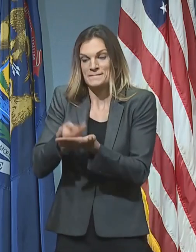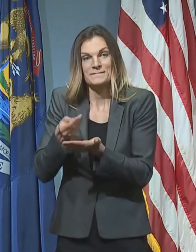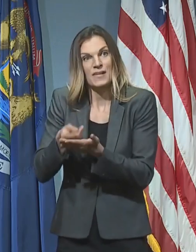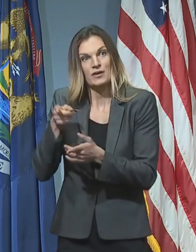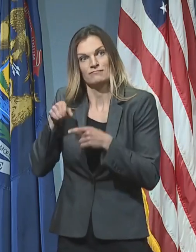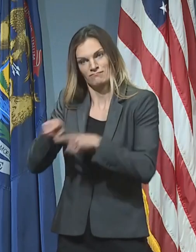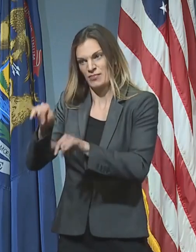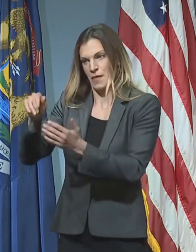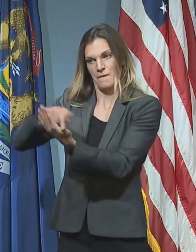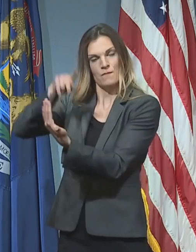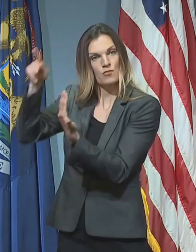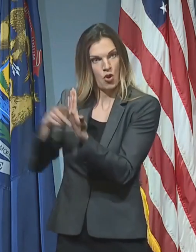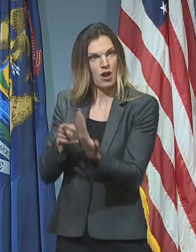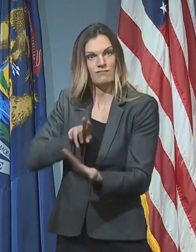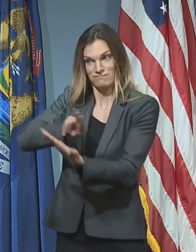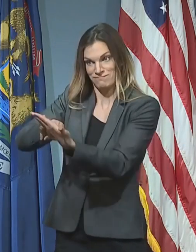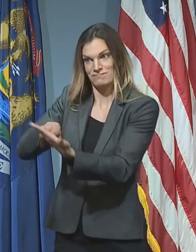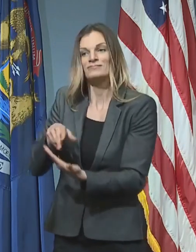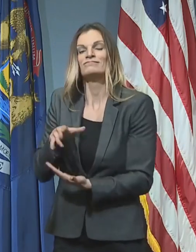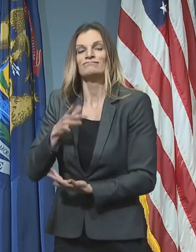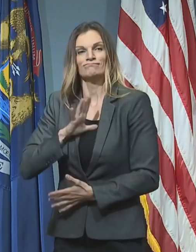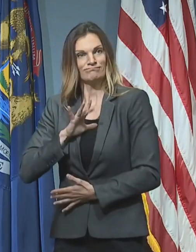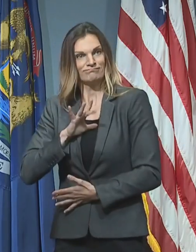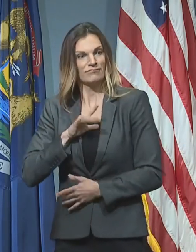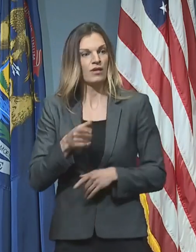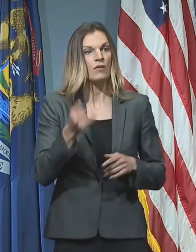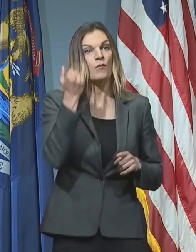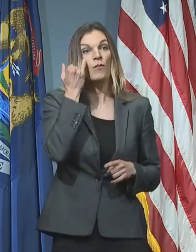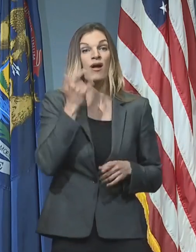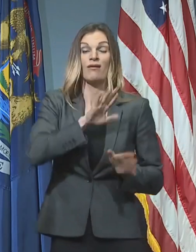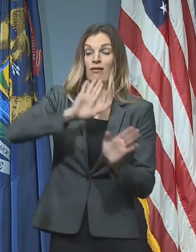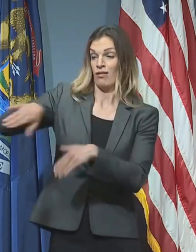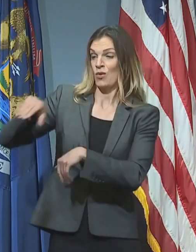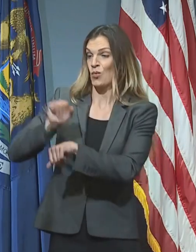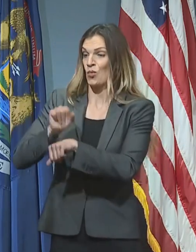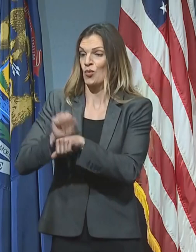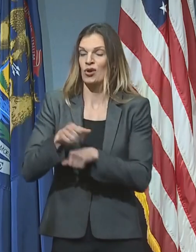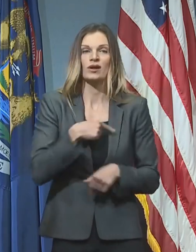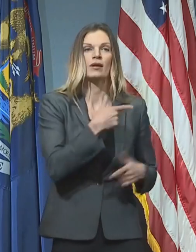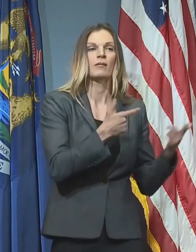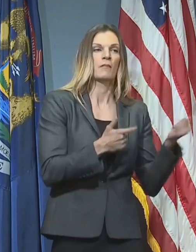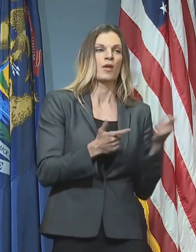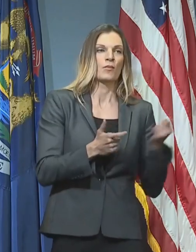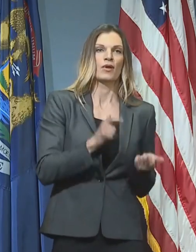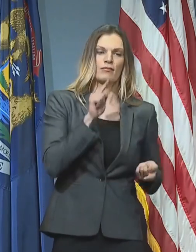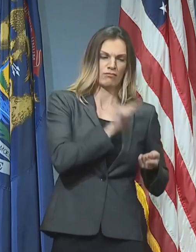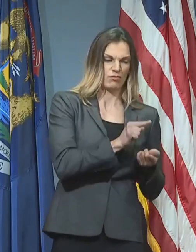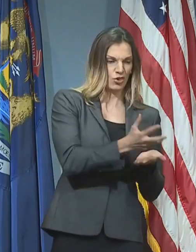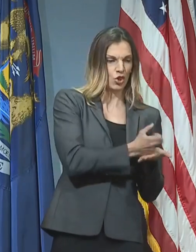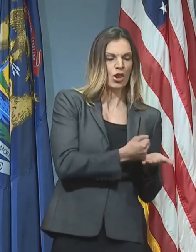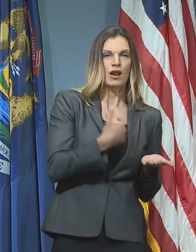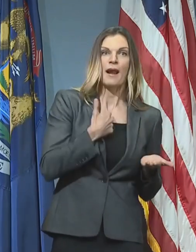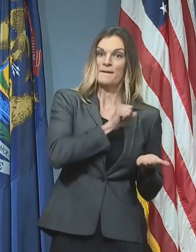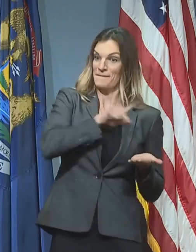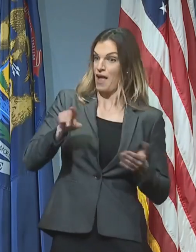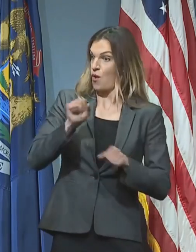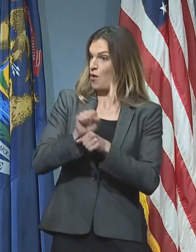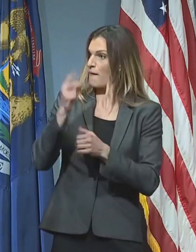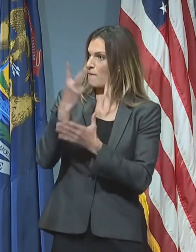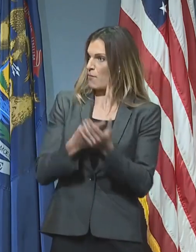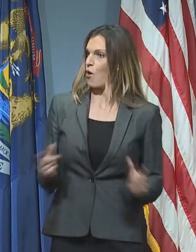the WorkShare program than if they stay on unemployment and giving them the opportunity to be trained with our new safety measures and guidelines.